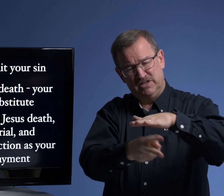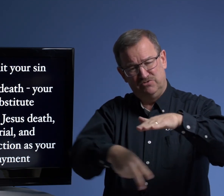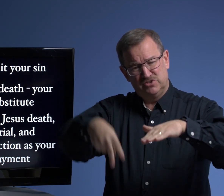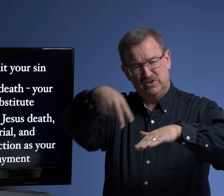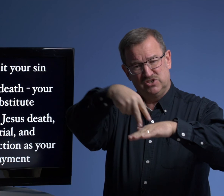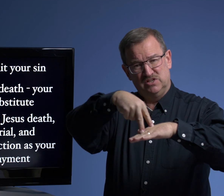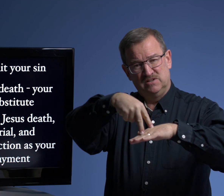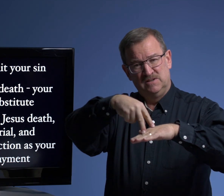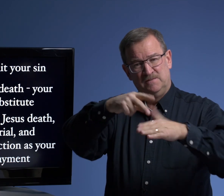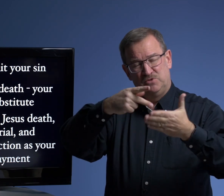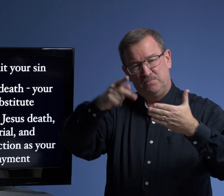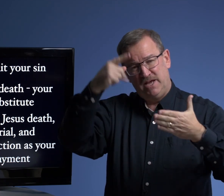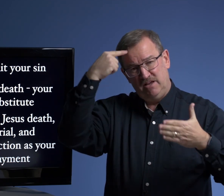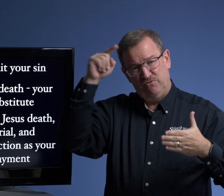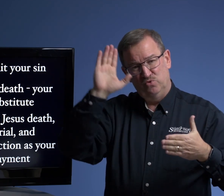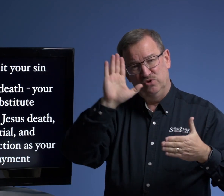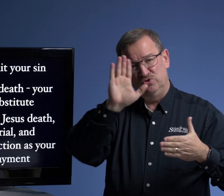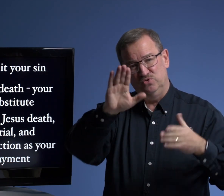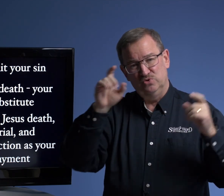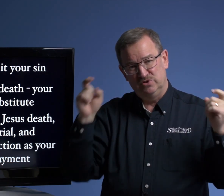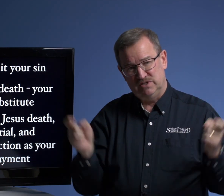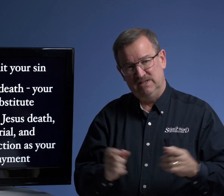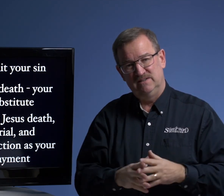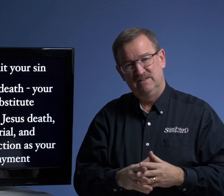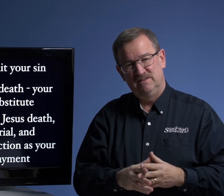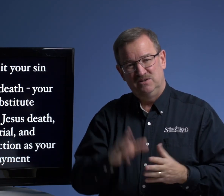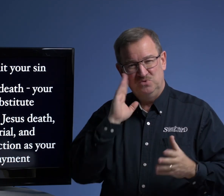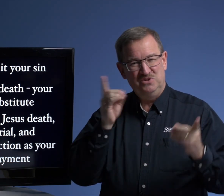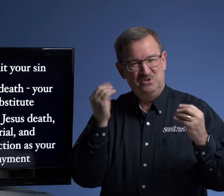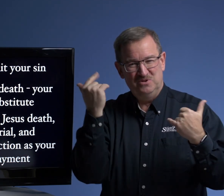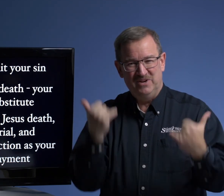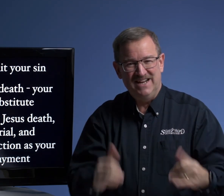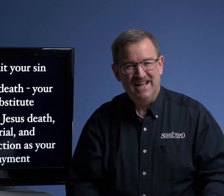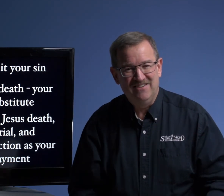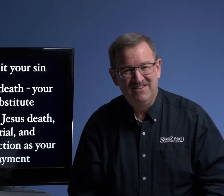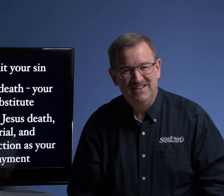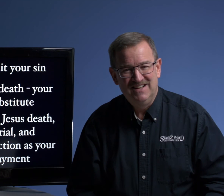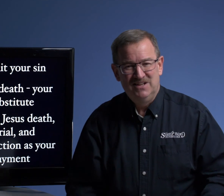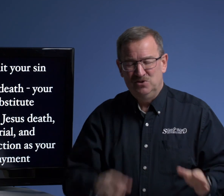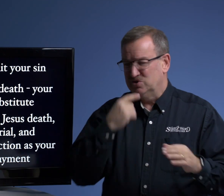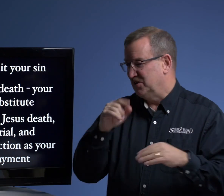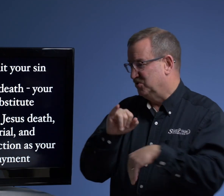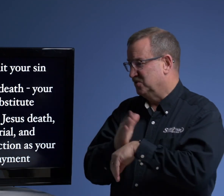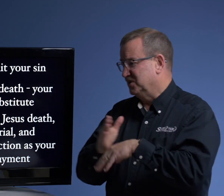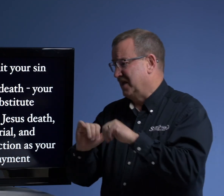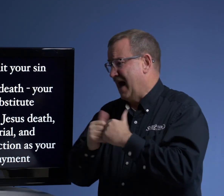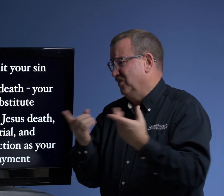and resurrection to pay for your sin. Will you do it right now? You say, well, Jim Brasen, how do